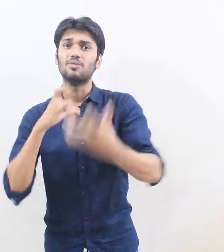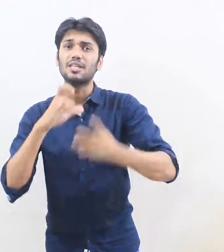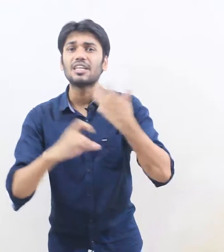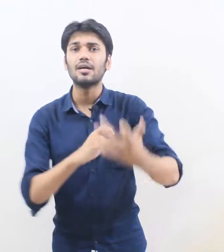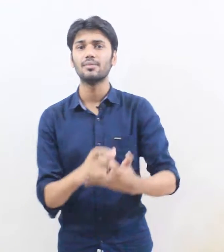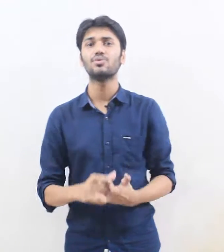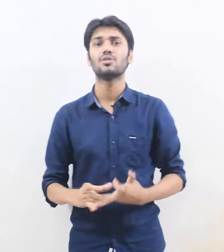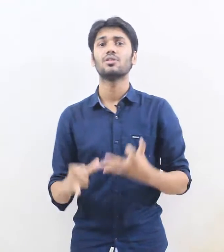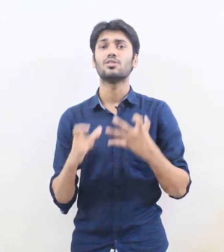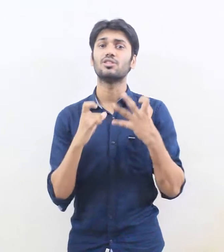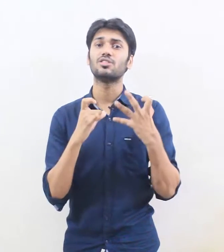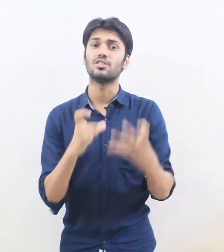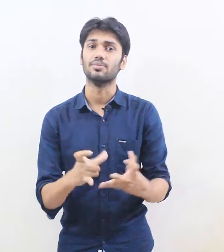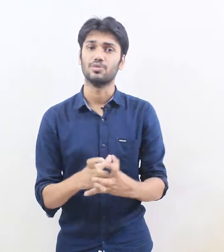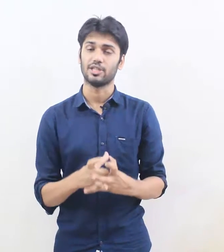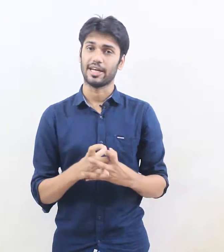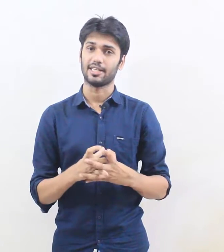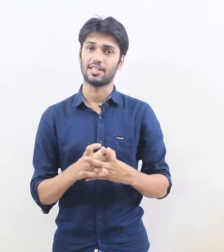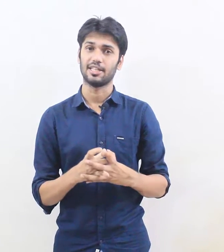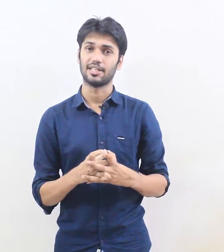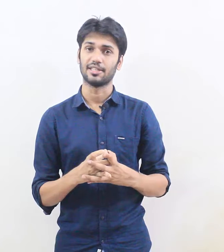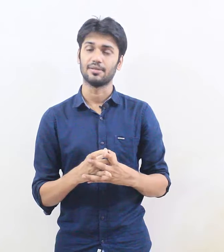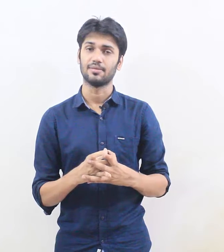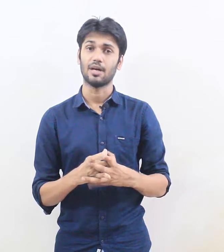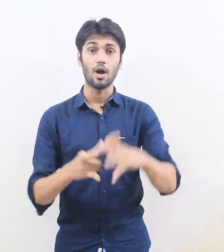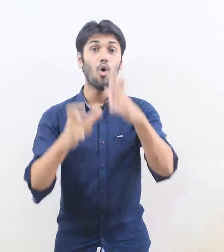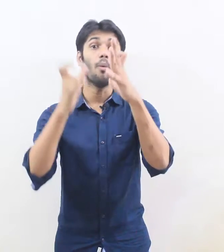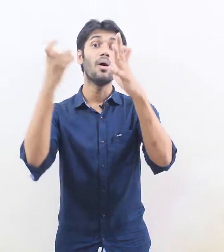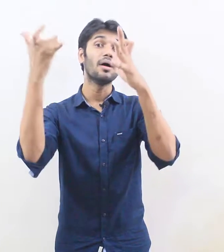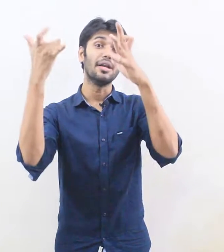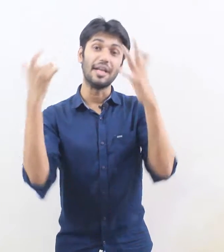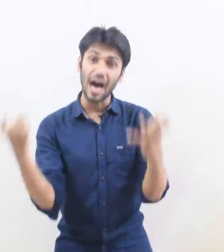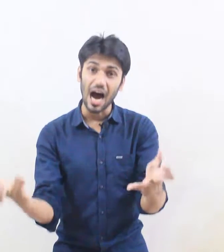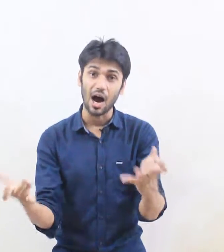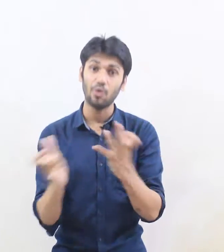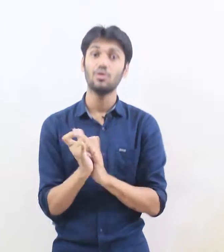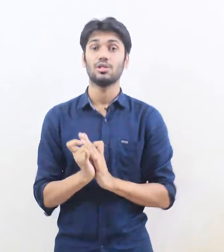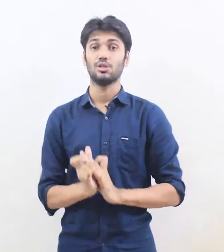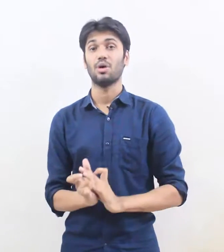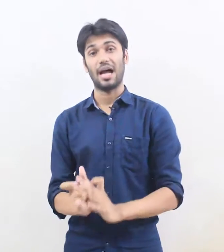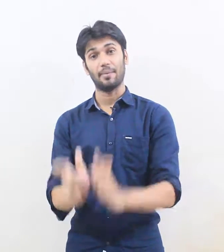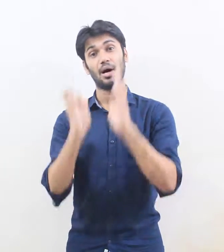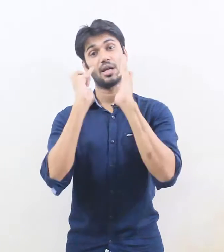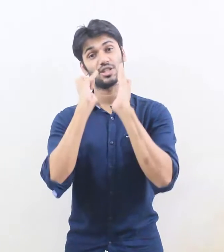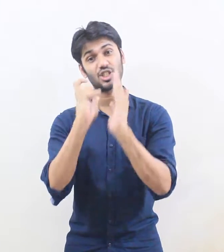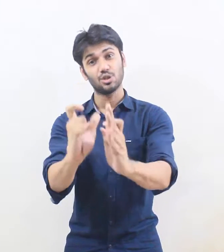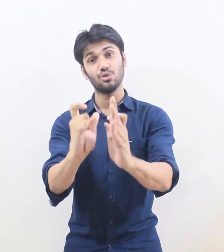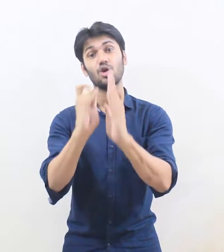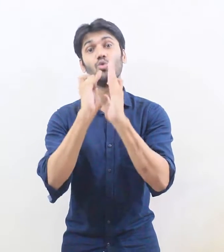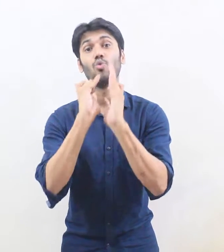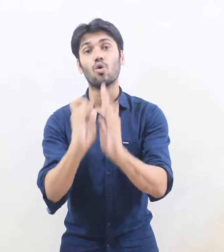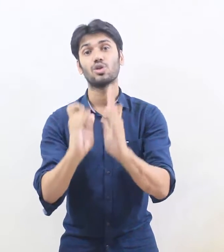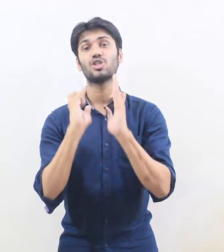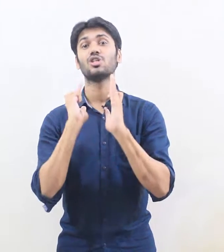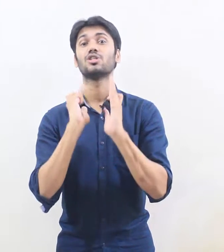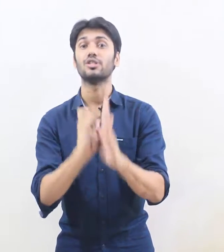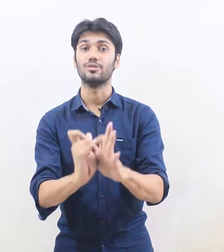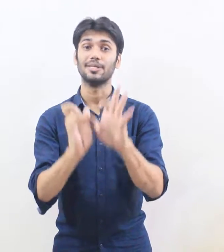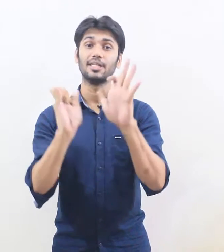becomes the subject here I hope now you have understood what could be